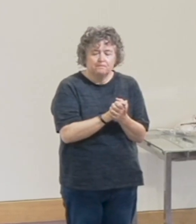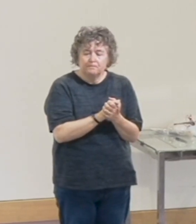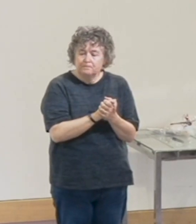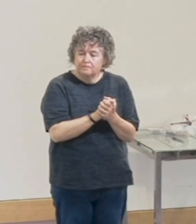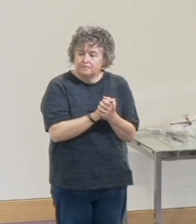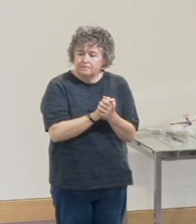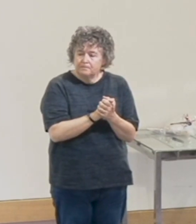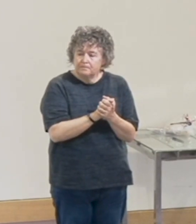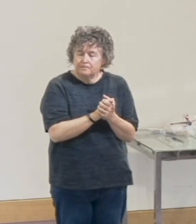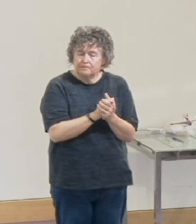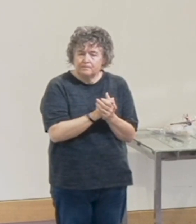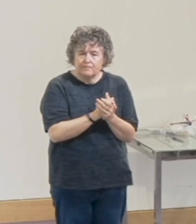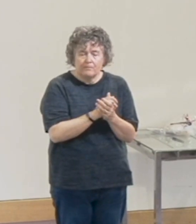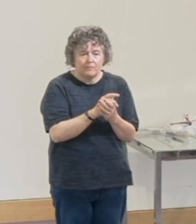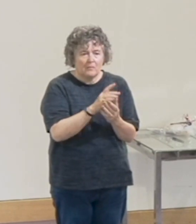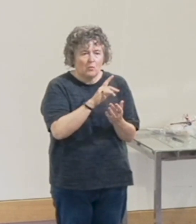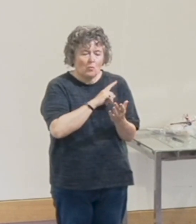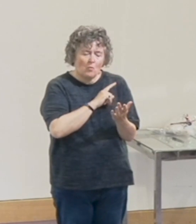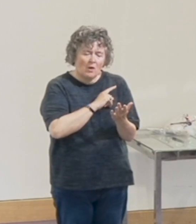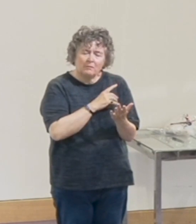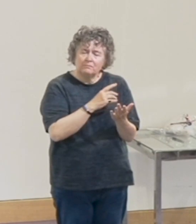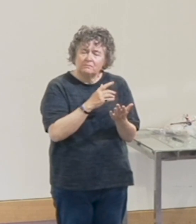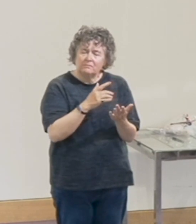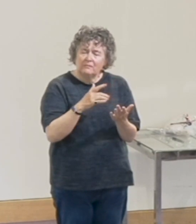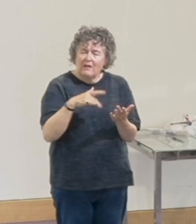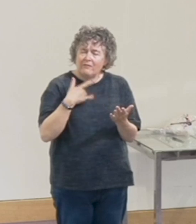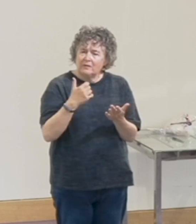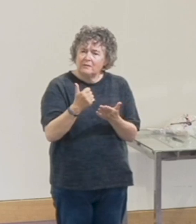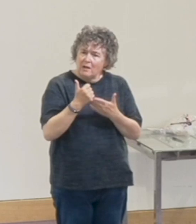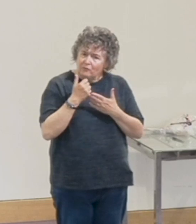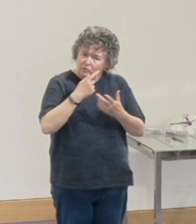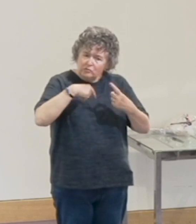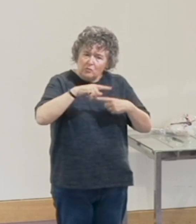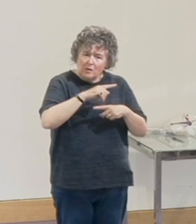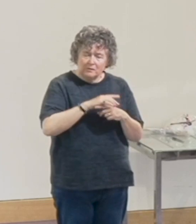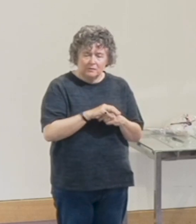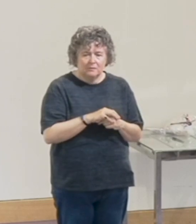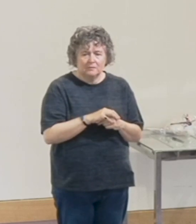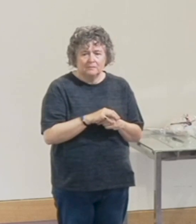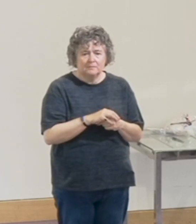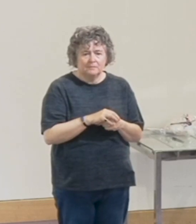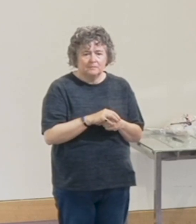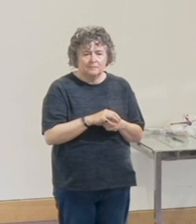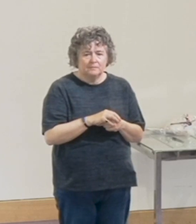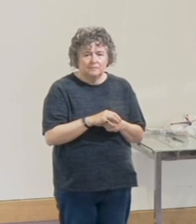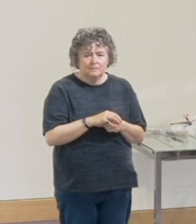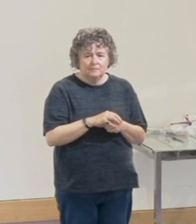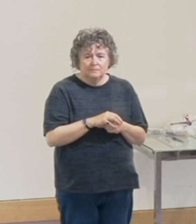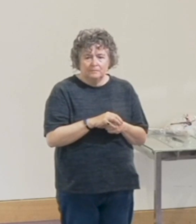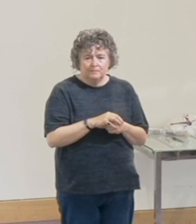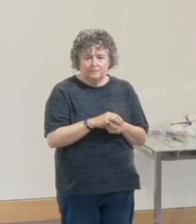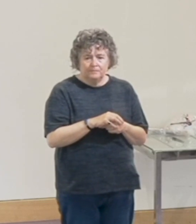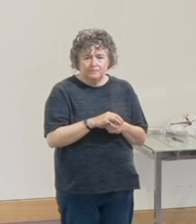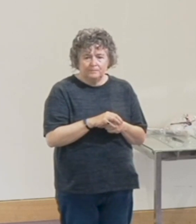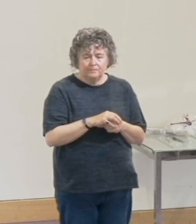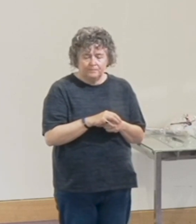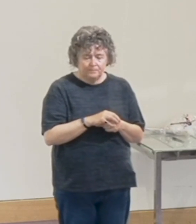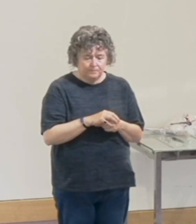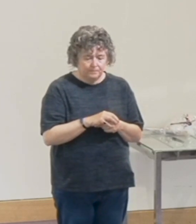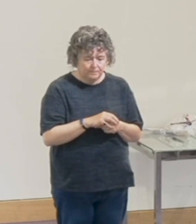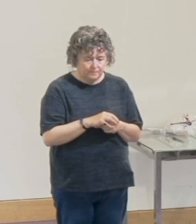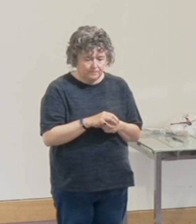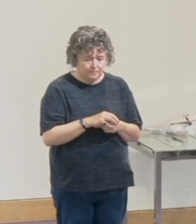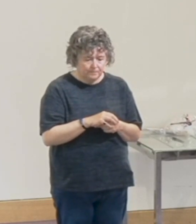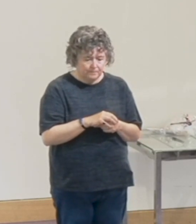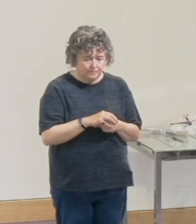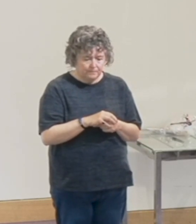that as well because I believe it sets the context for what we're going to be talking about within verse 12. So let's read